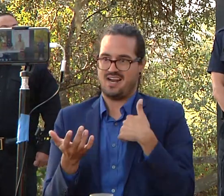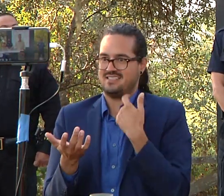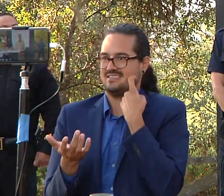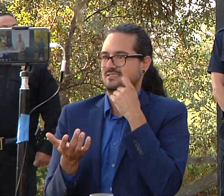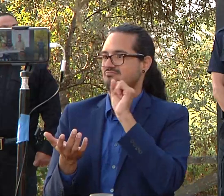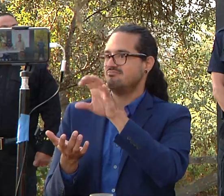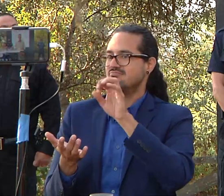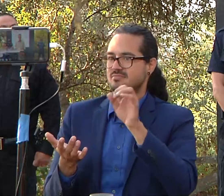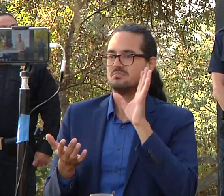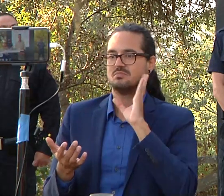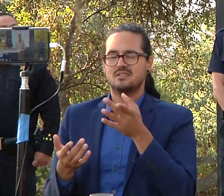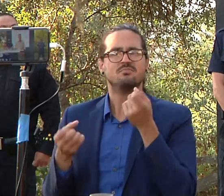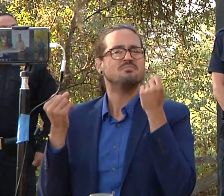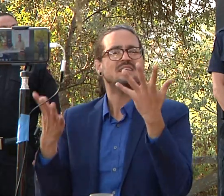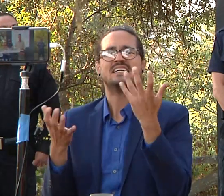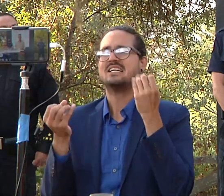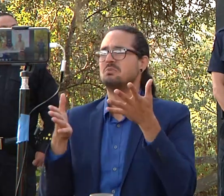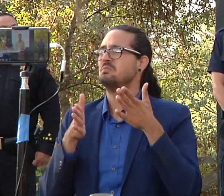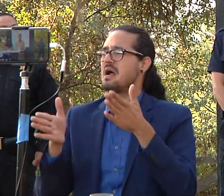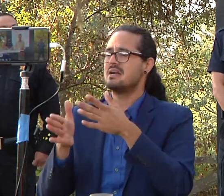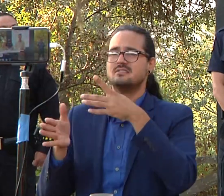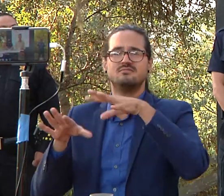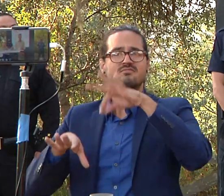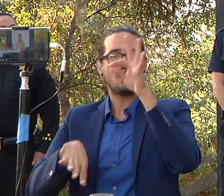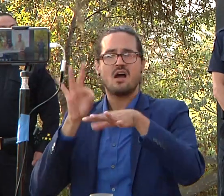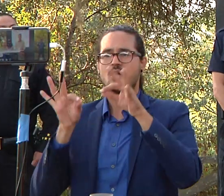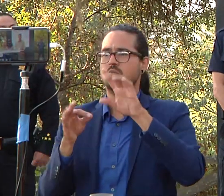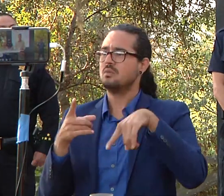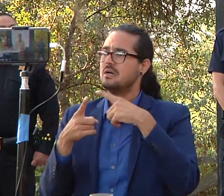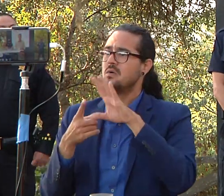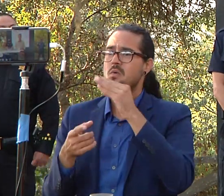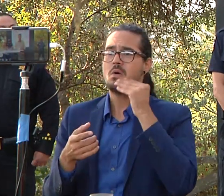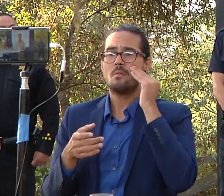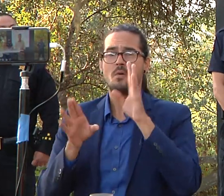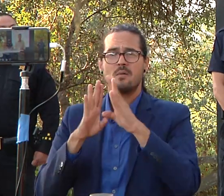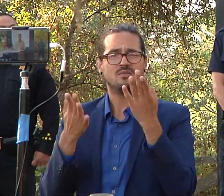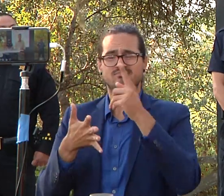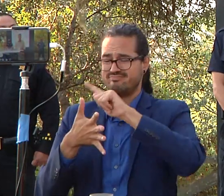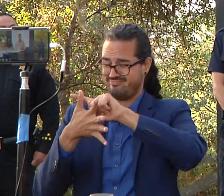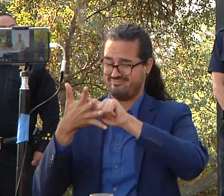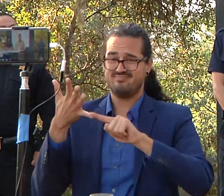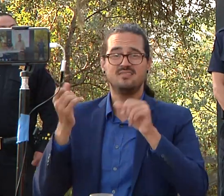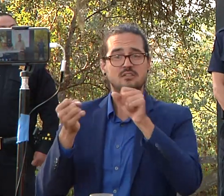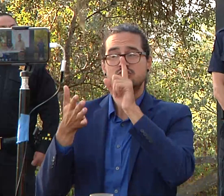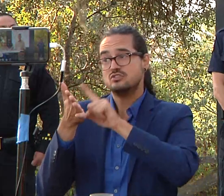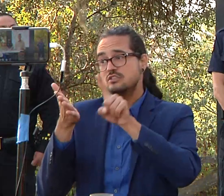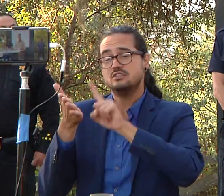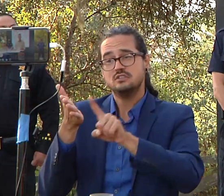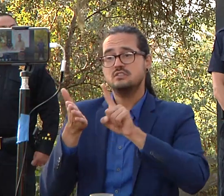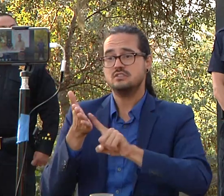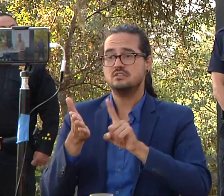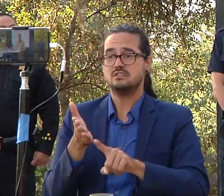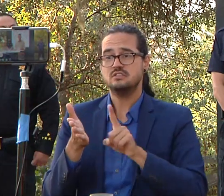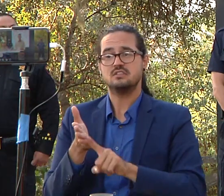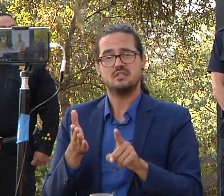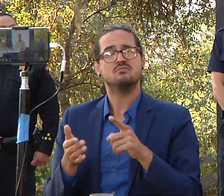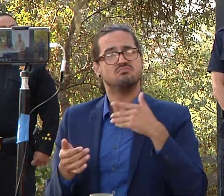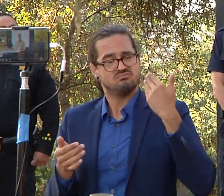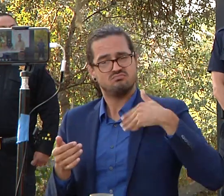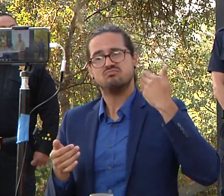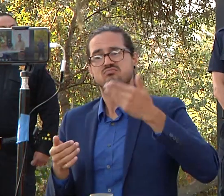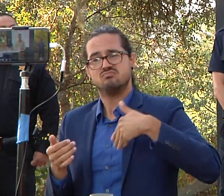when can i go home and uh and all of that so i just say just keep keep up to speed on on those resources and then